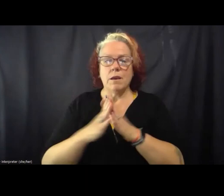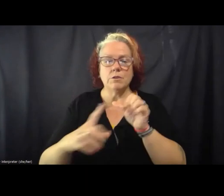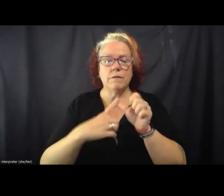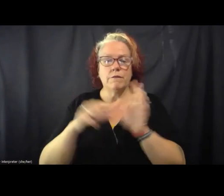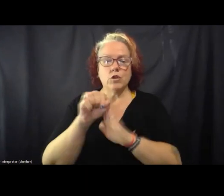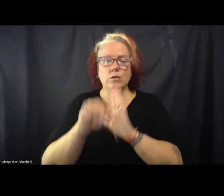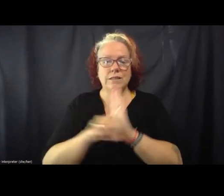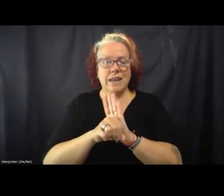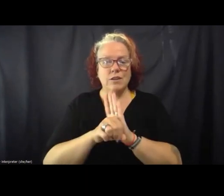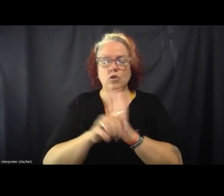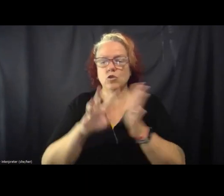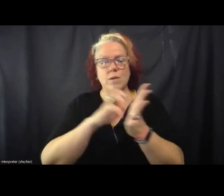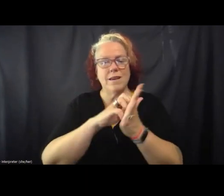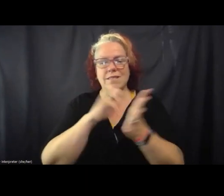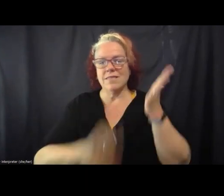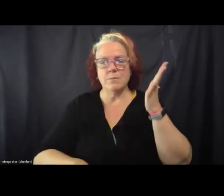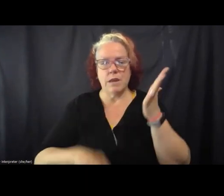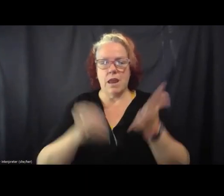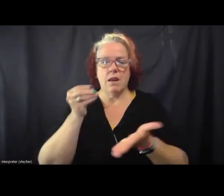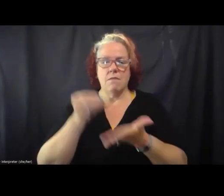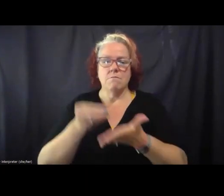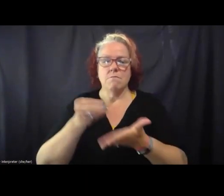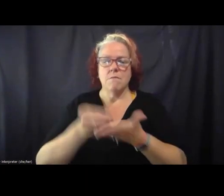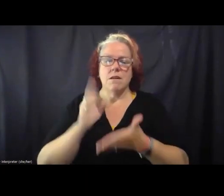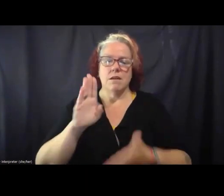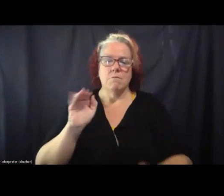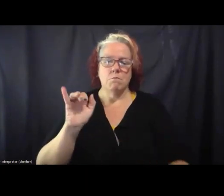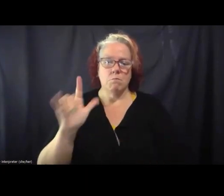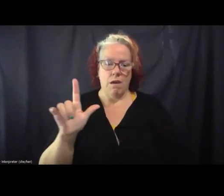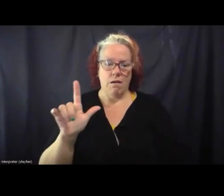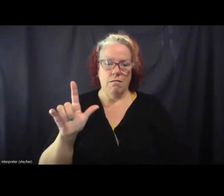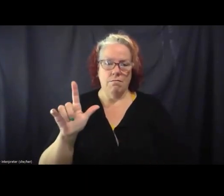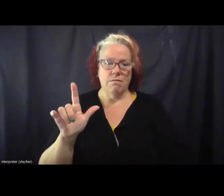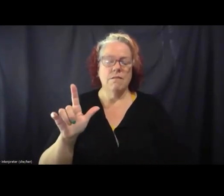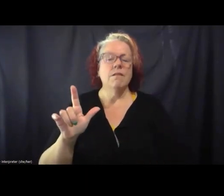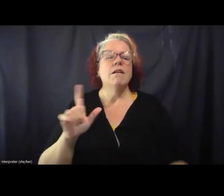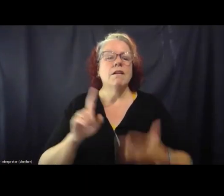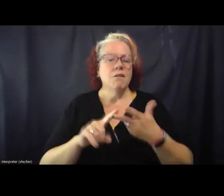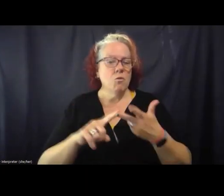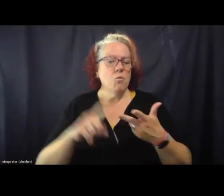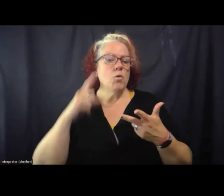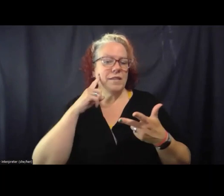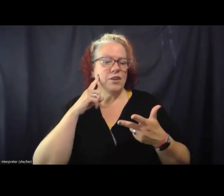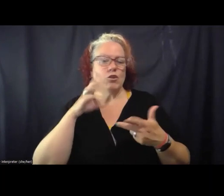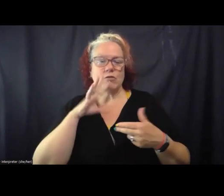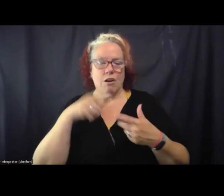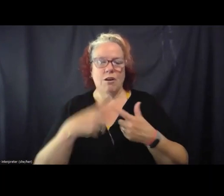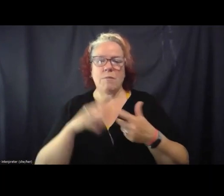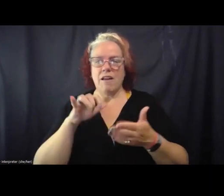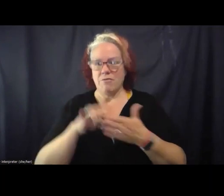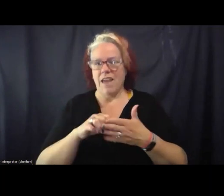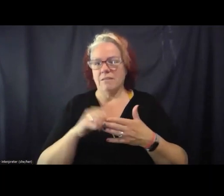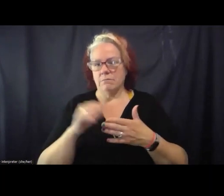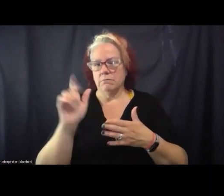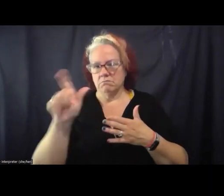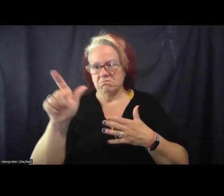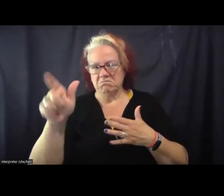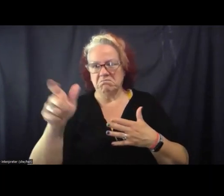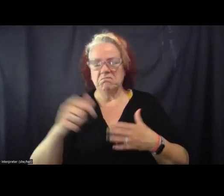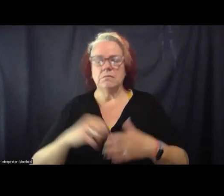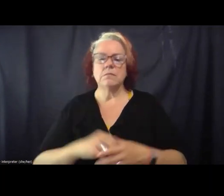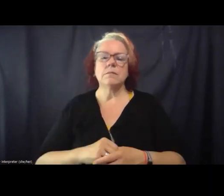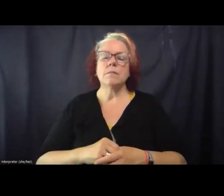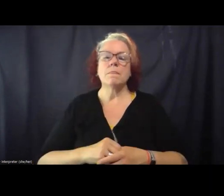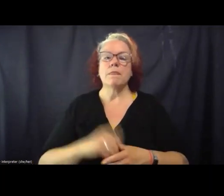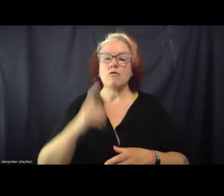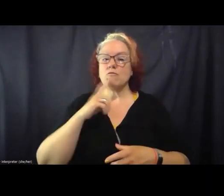eliminate money bail. All right, we'll hear Charlene talk about that in just a bit. So I don't want